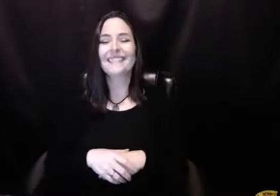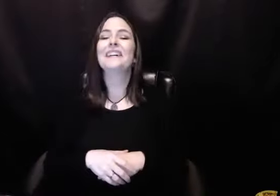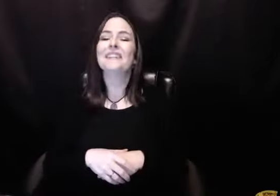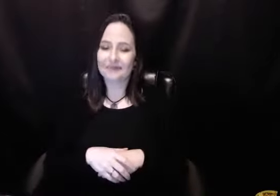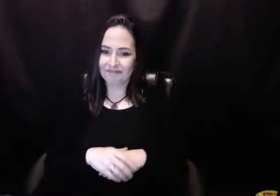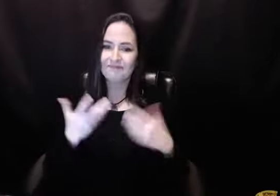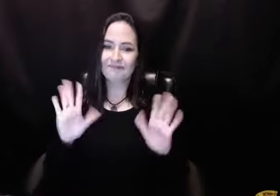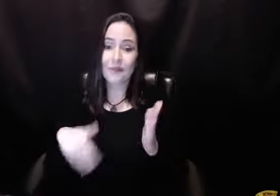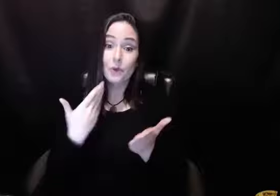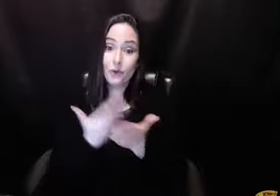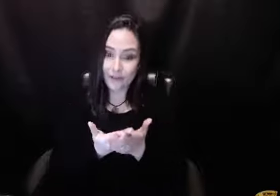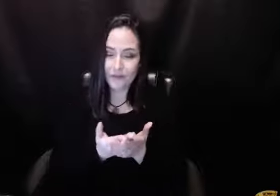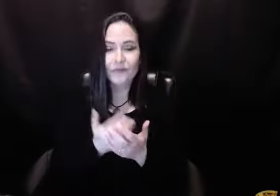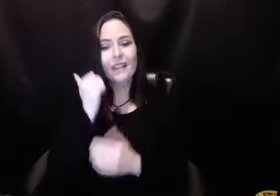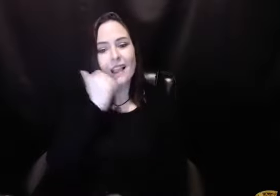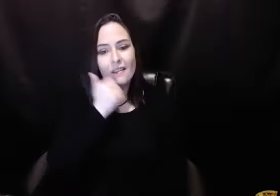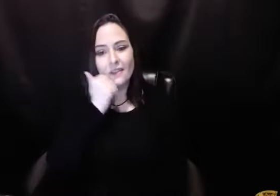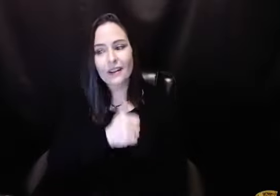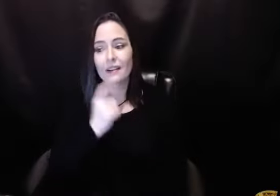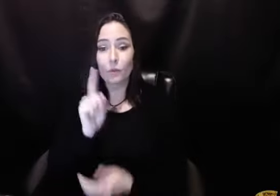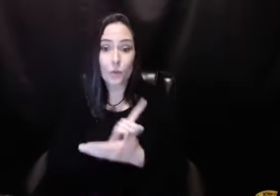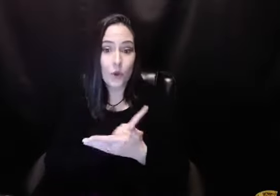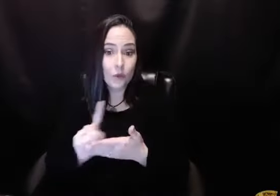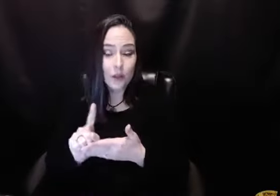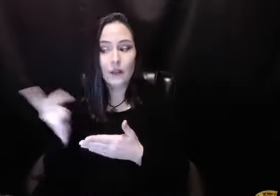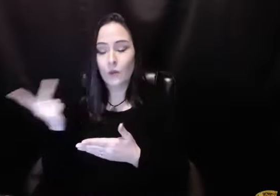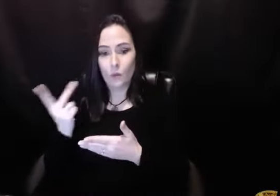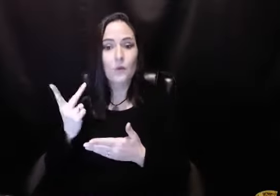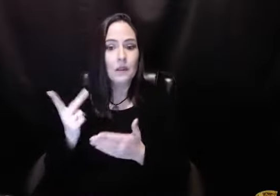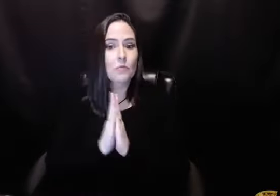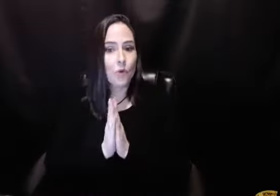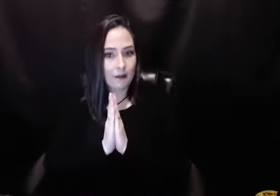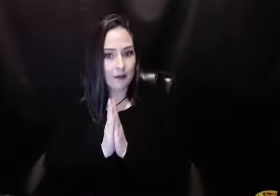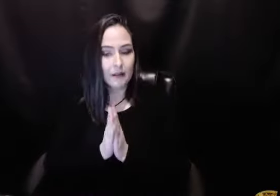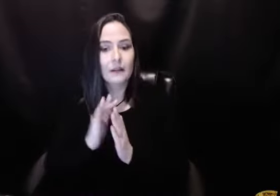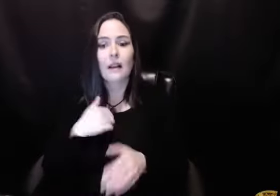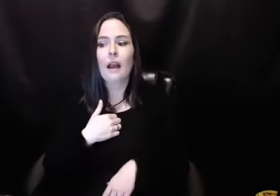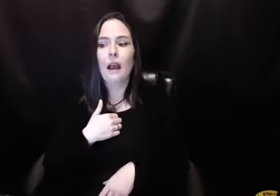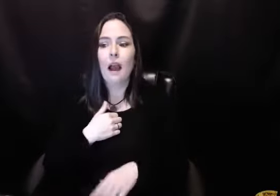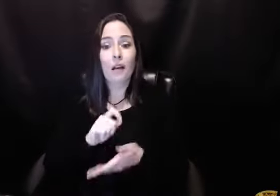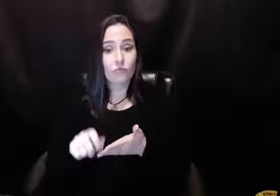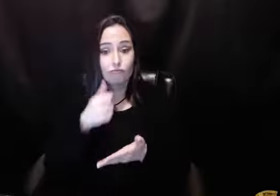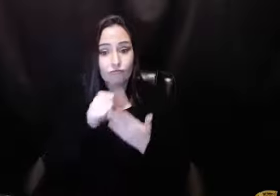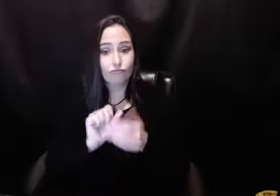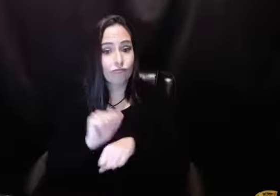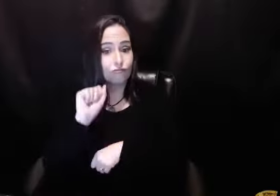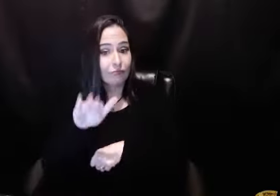just too crazy. That is too crazy. So we got to this place, and every day for a week, her and I prayed together about that. And